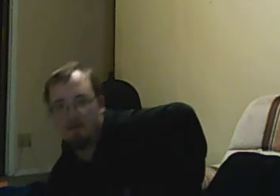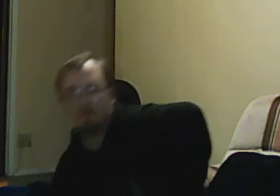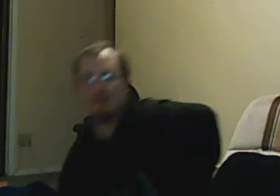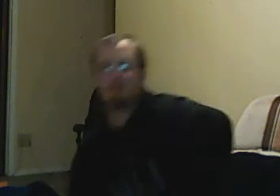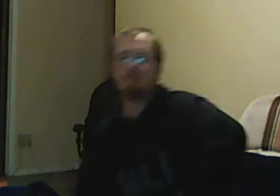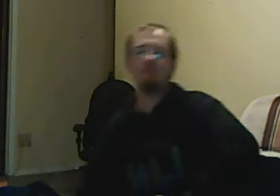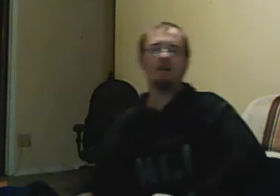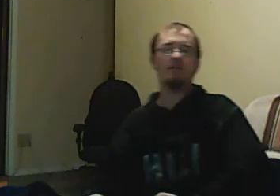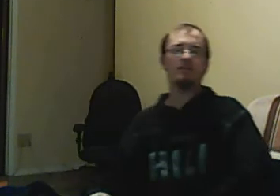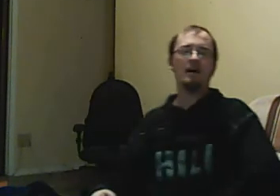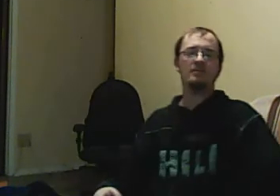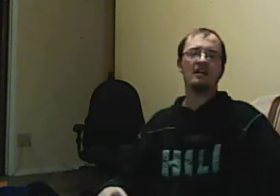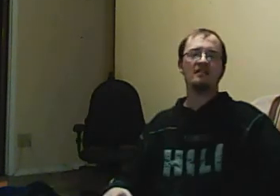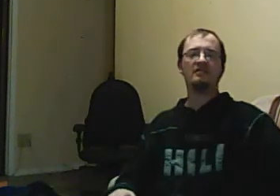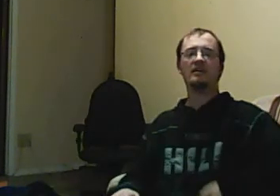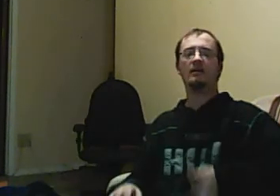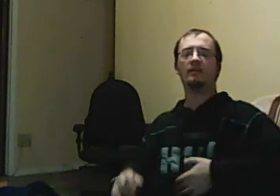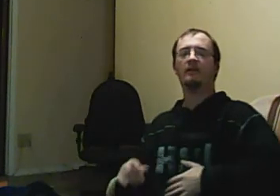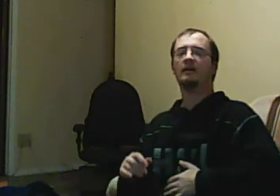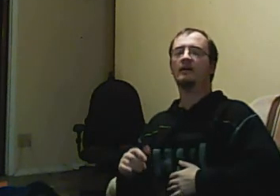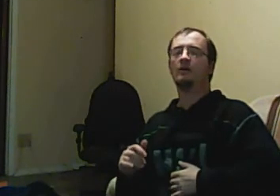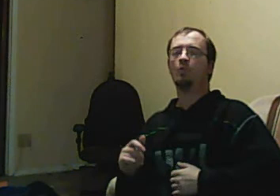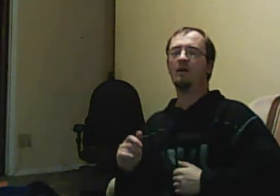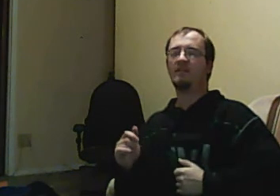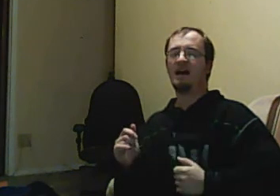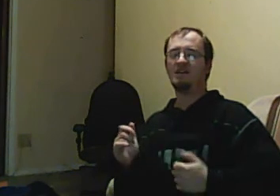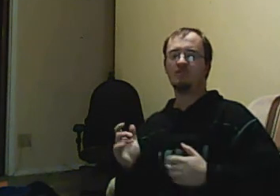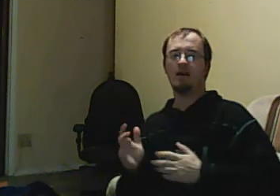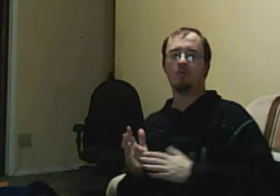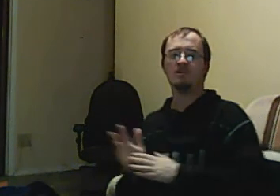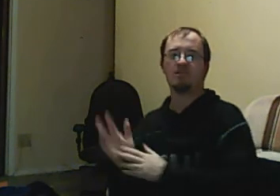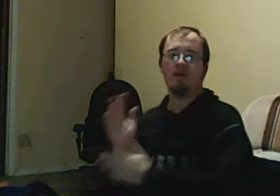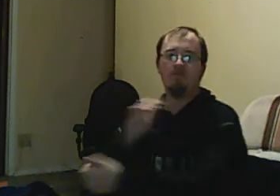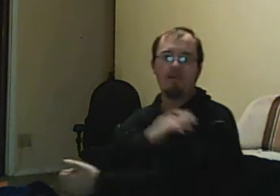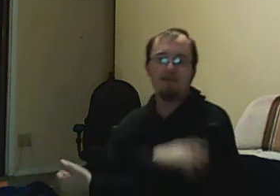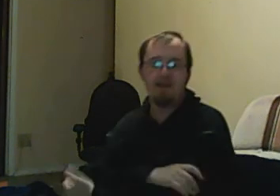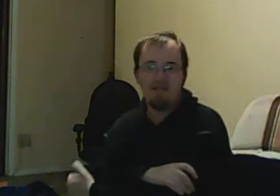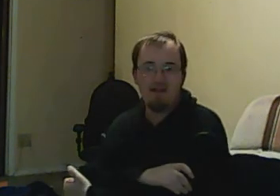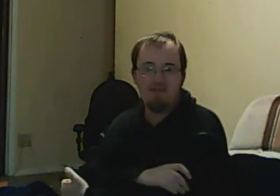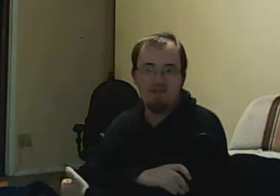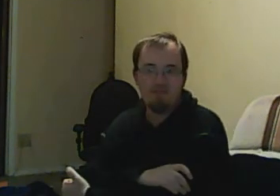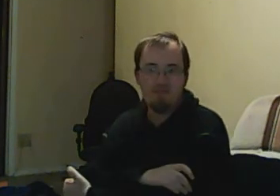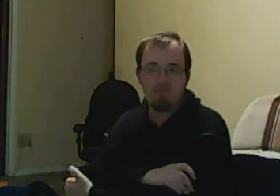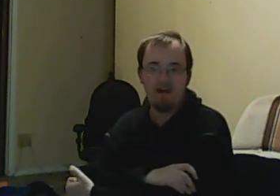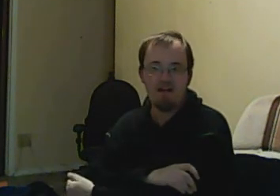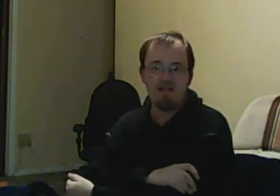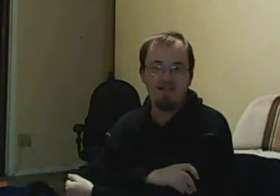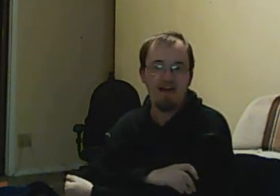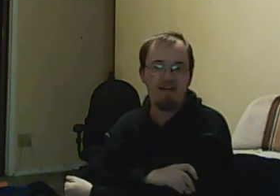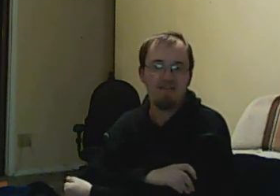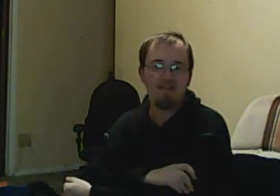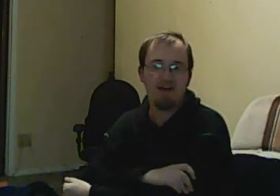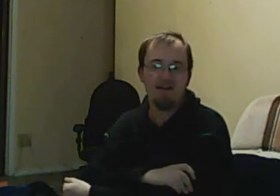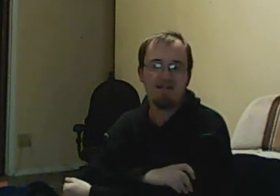The episode title, Time Stands Still, was actually a Rush song from 1987. But Brandon says that